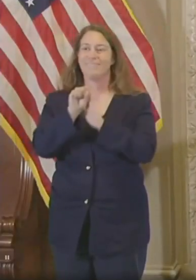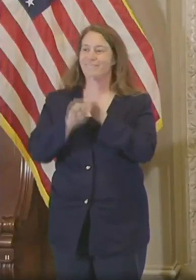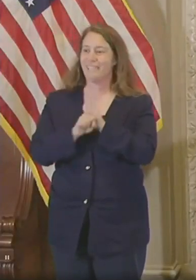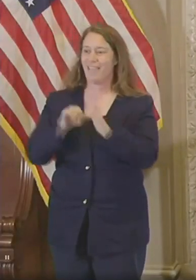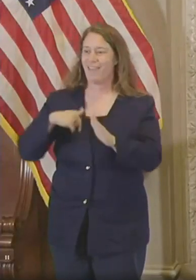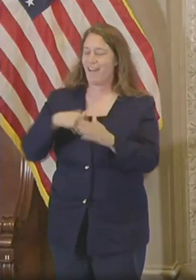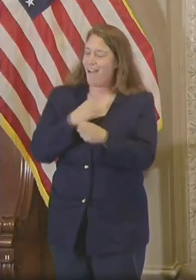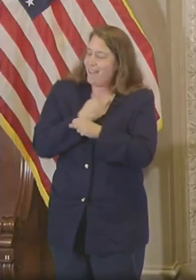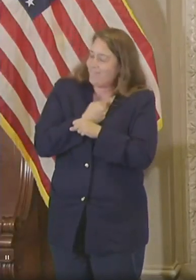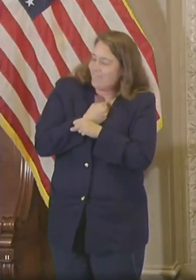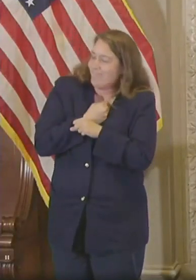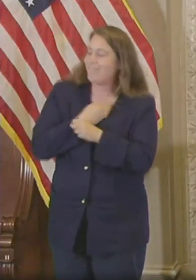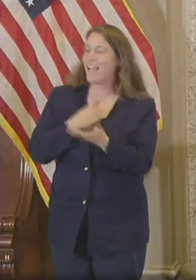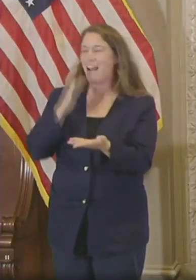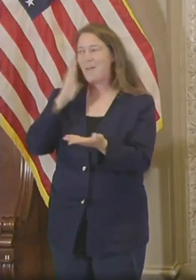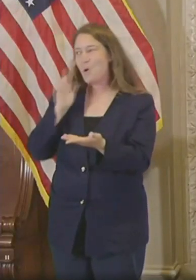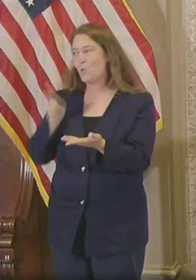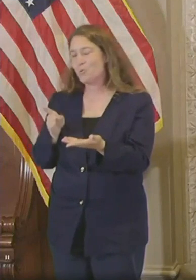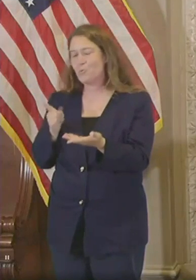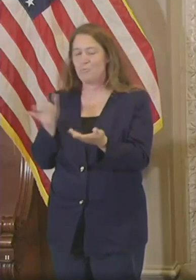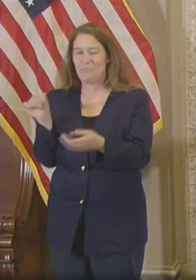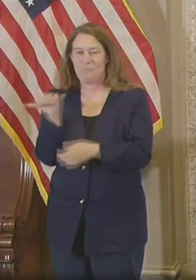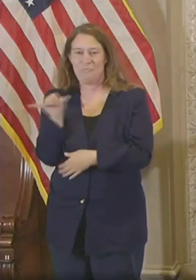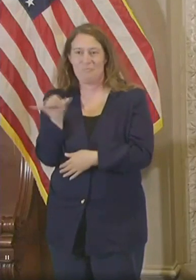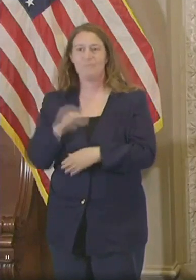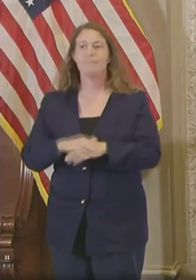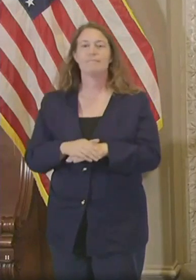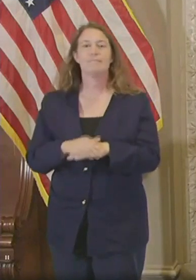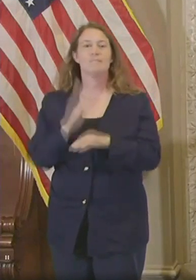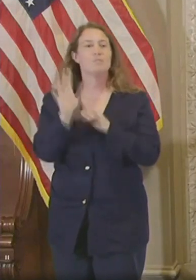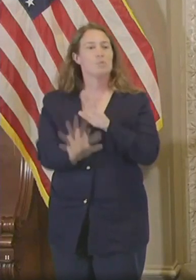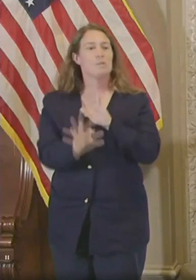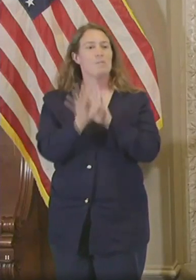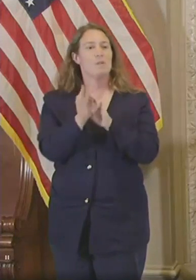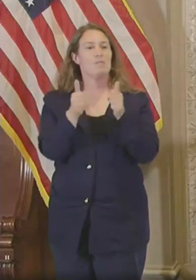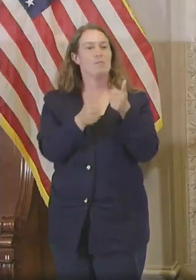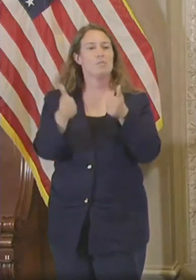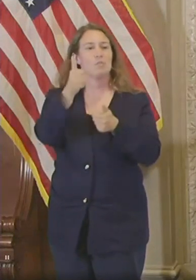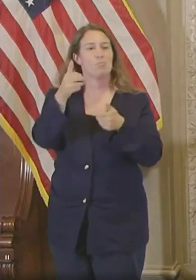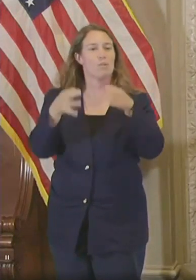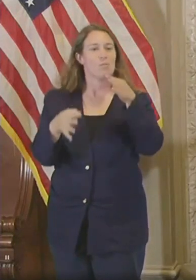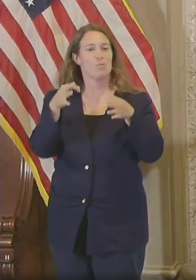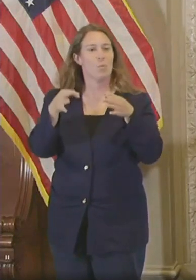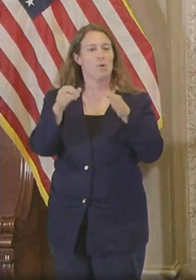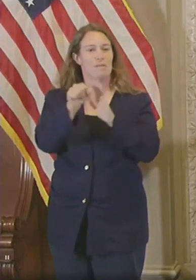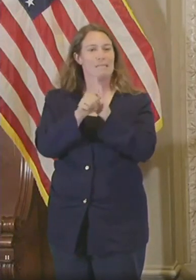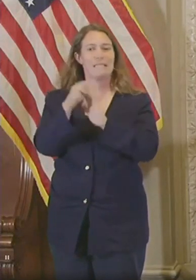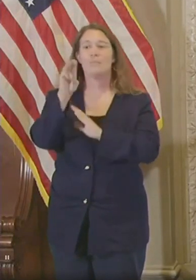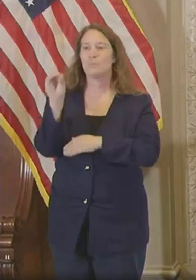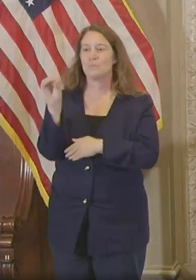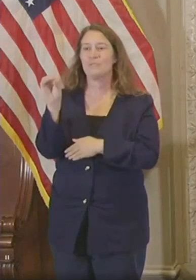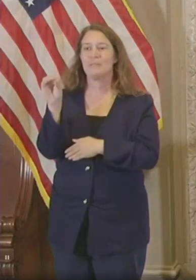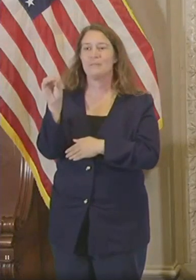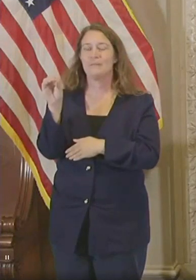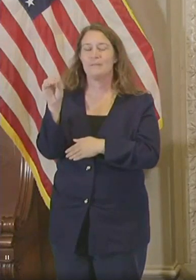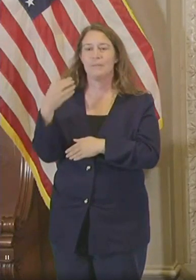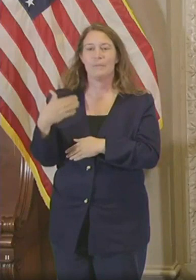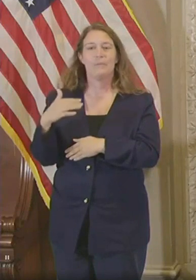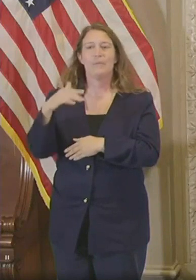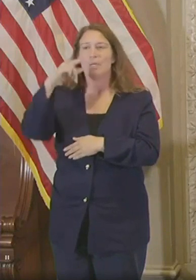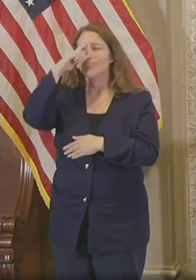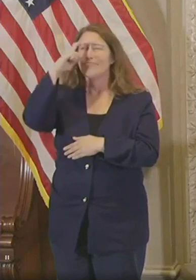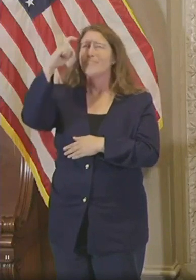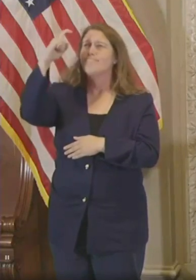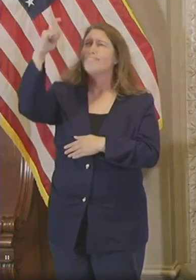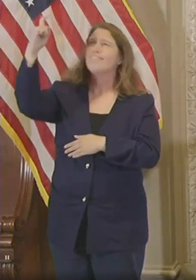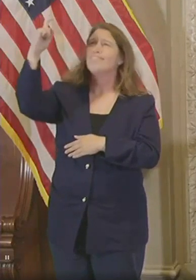you do too. Being appointed to the Supreme Court of Missouri, while it comes, is a dream come true,